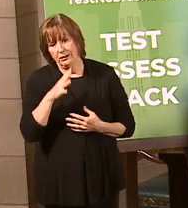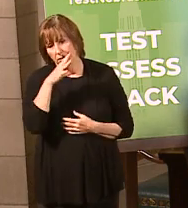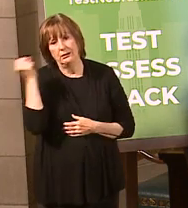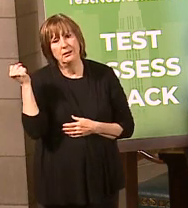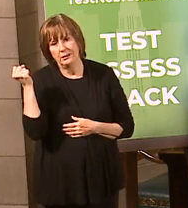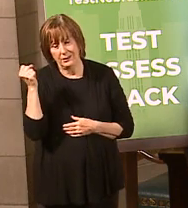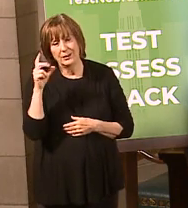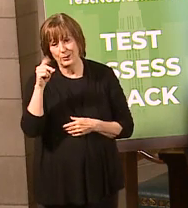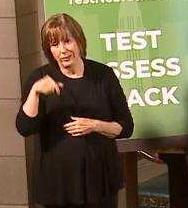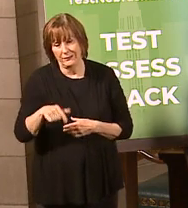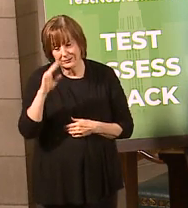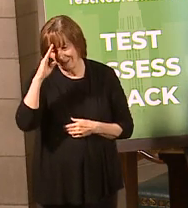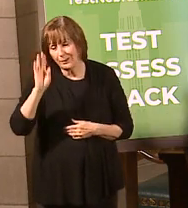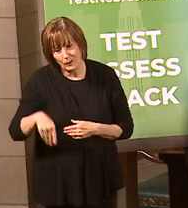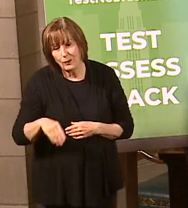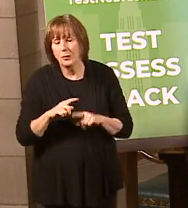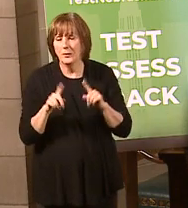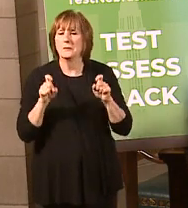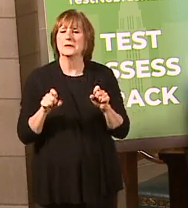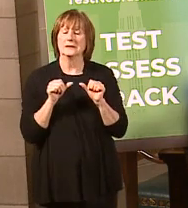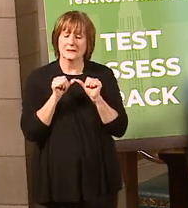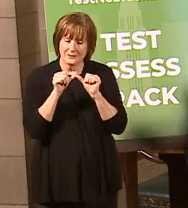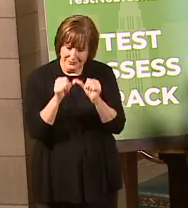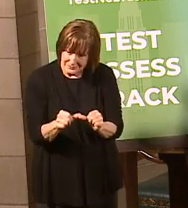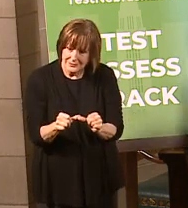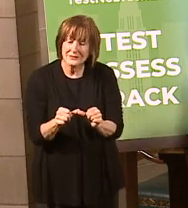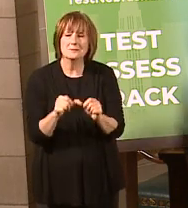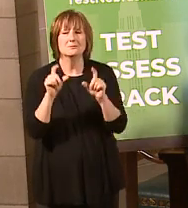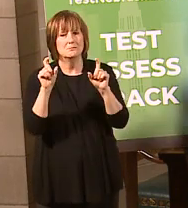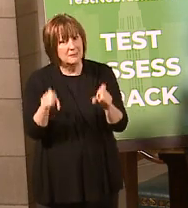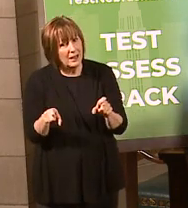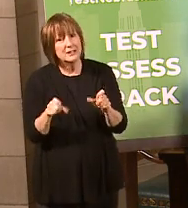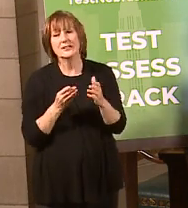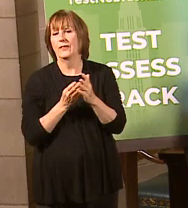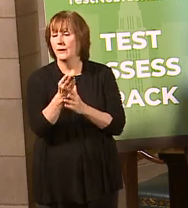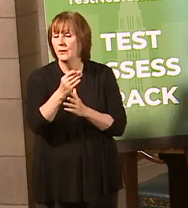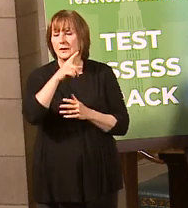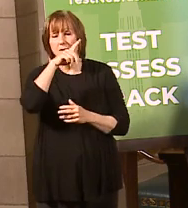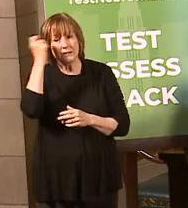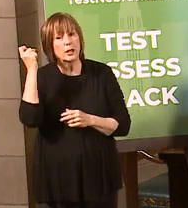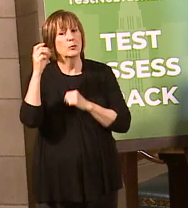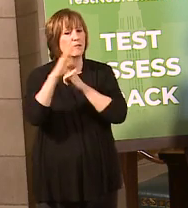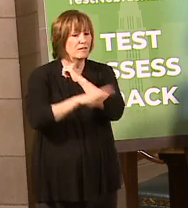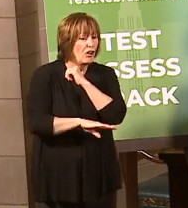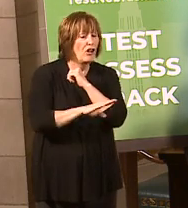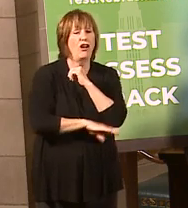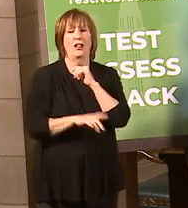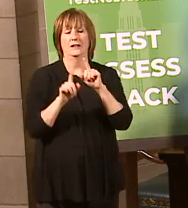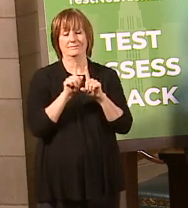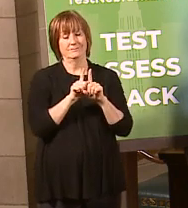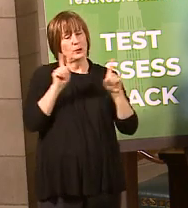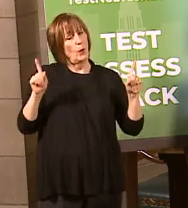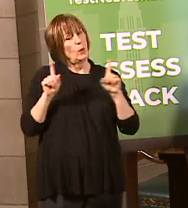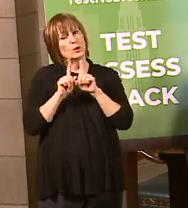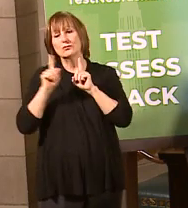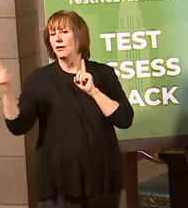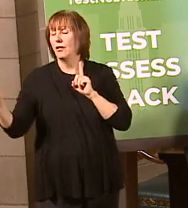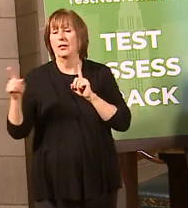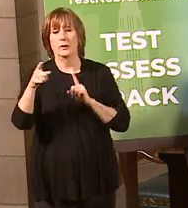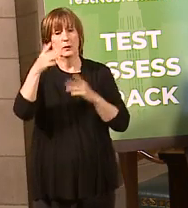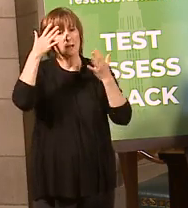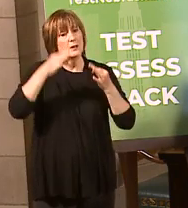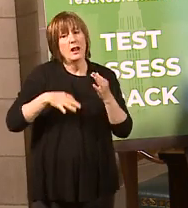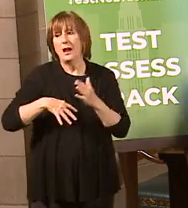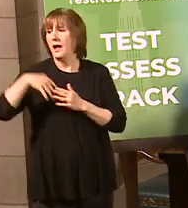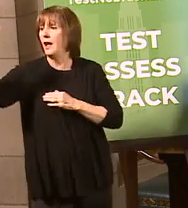doing this, but we've got to continue to do social distancing. We're going to be doing this all through the summer and fall in some form or other. So as you decide to get